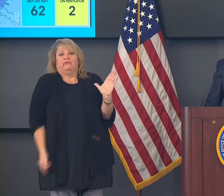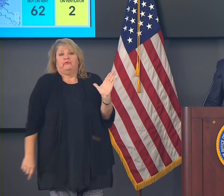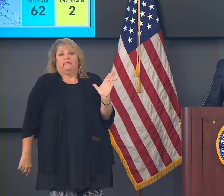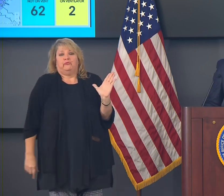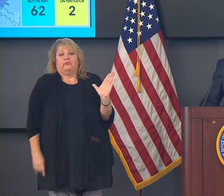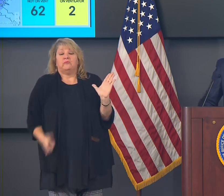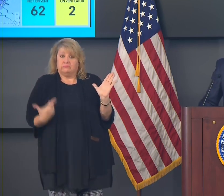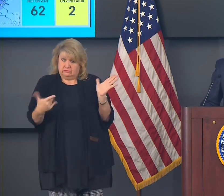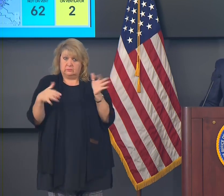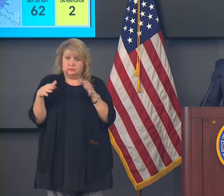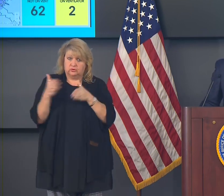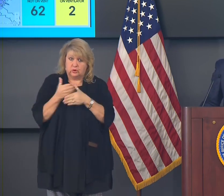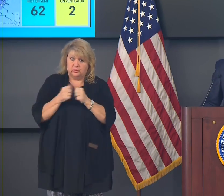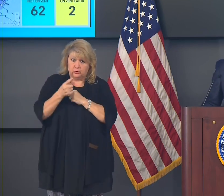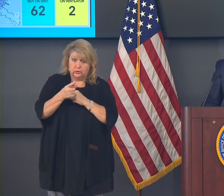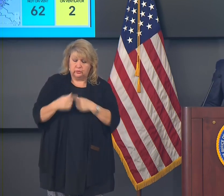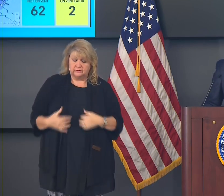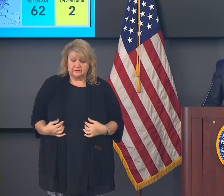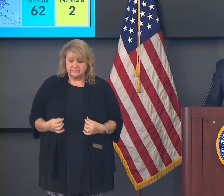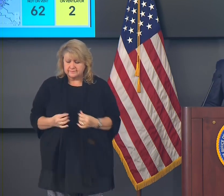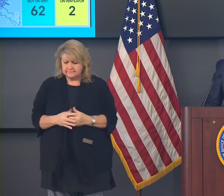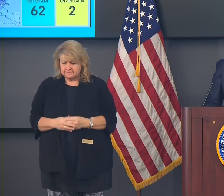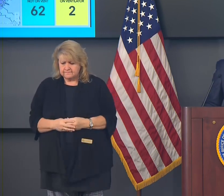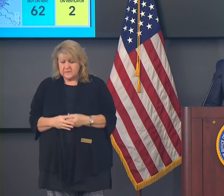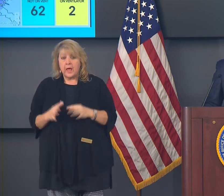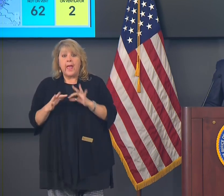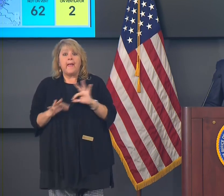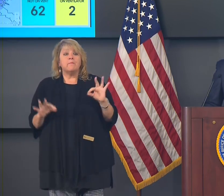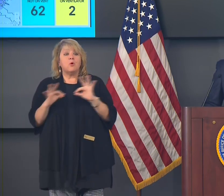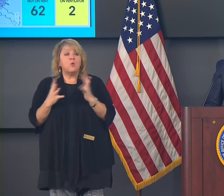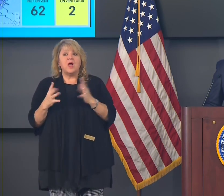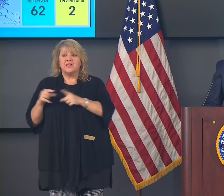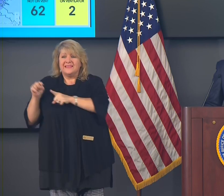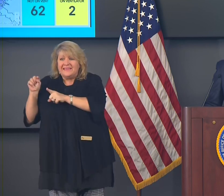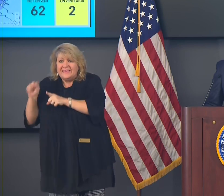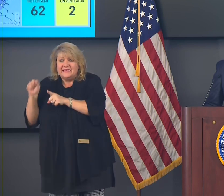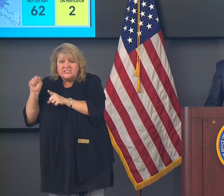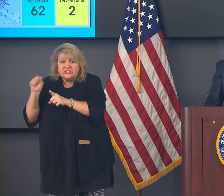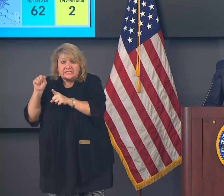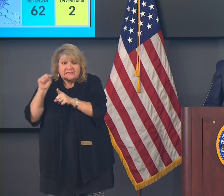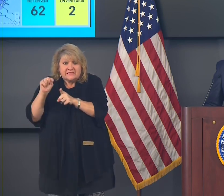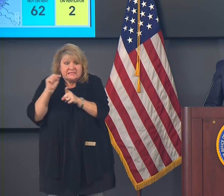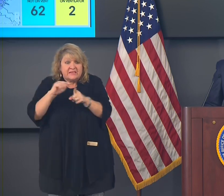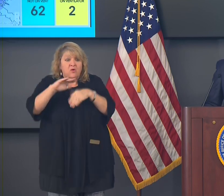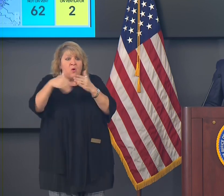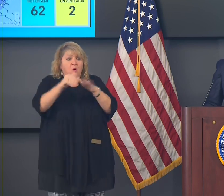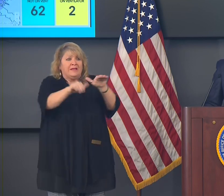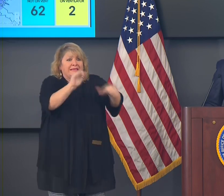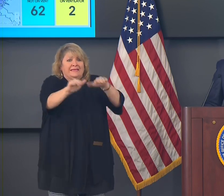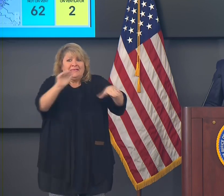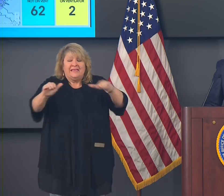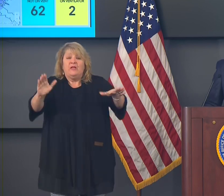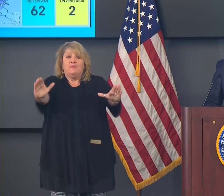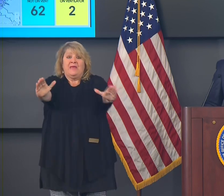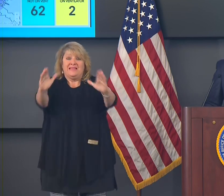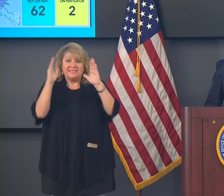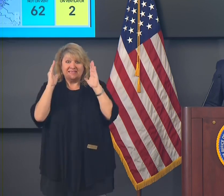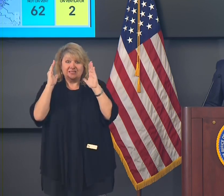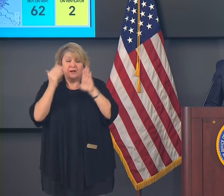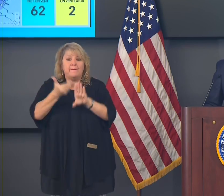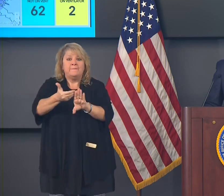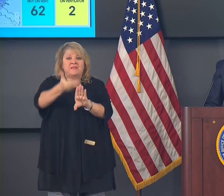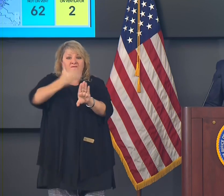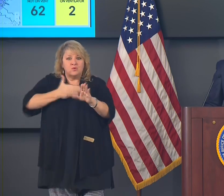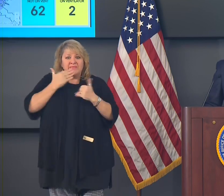And I think it's especially important that we do everything we can to get people's attention now ahead of the Thanksgiving